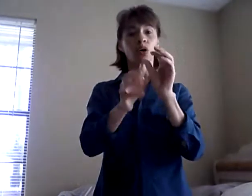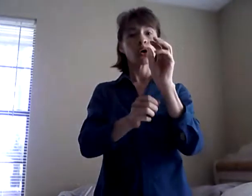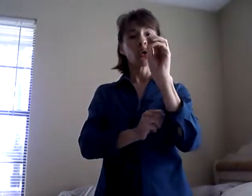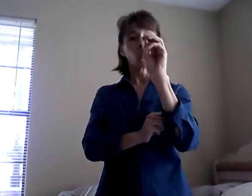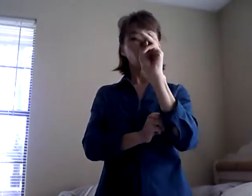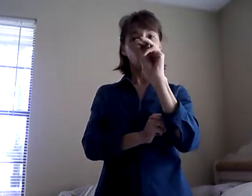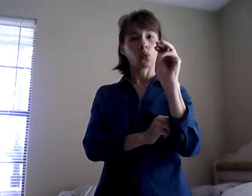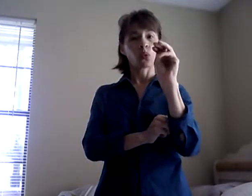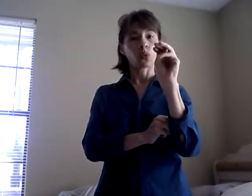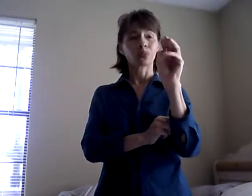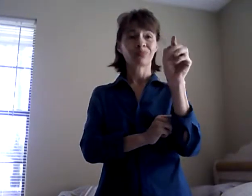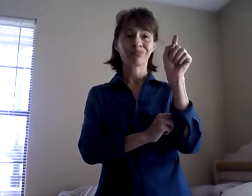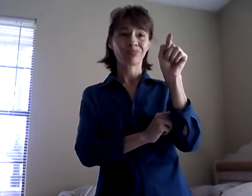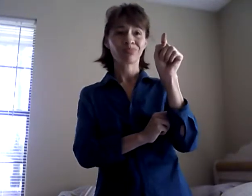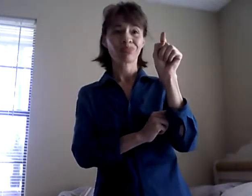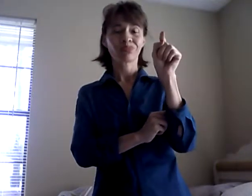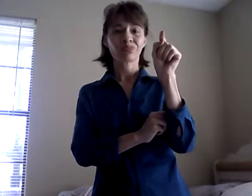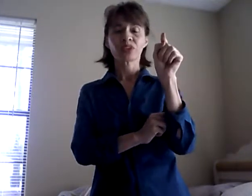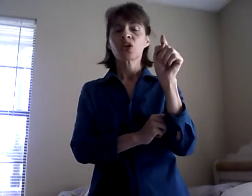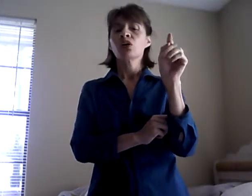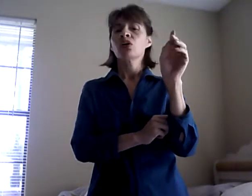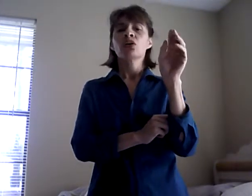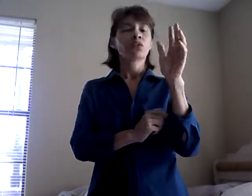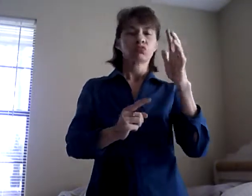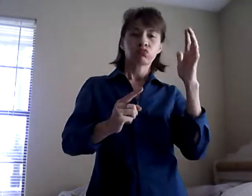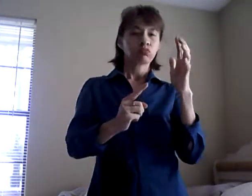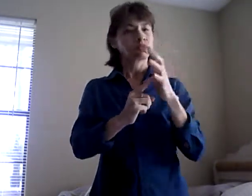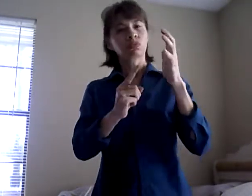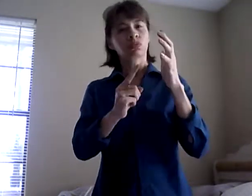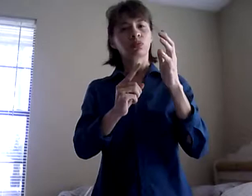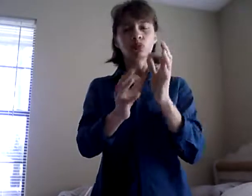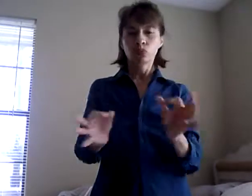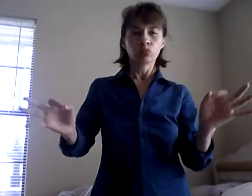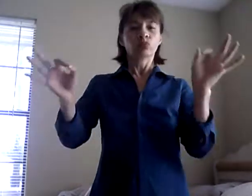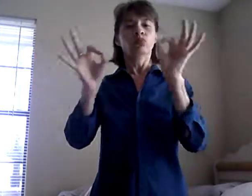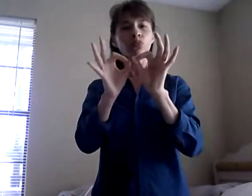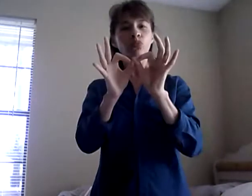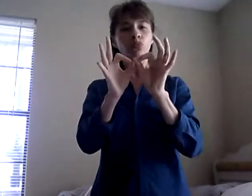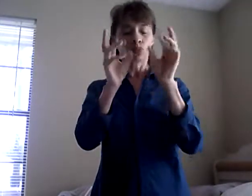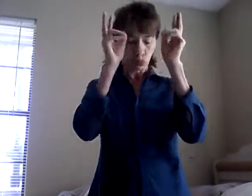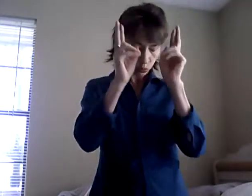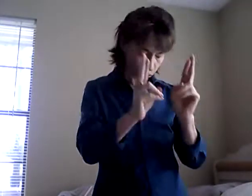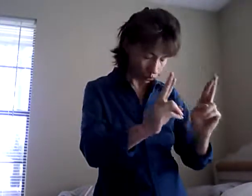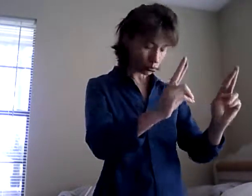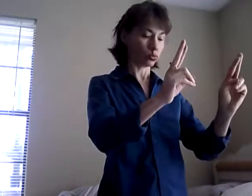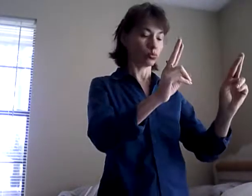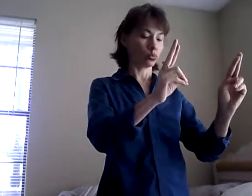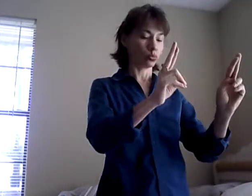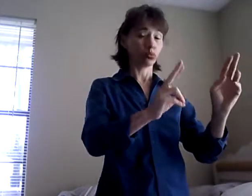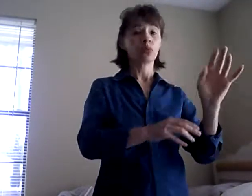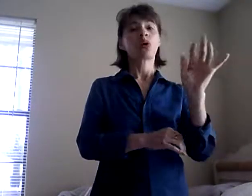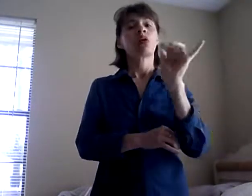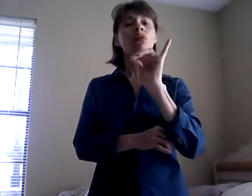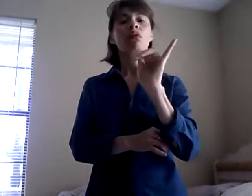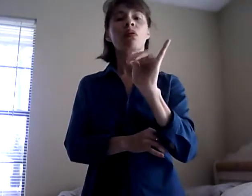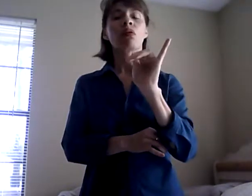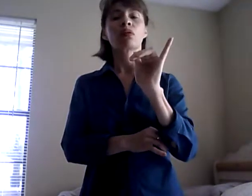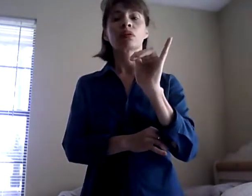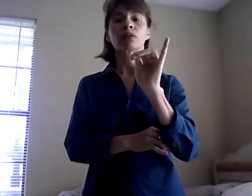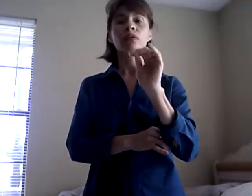It is used like a vibration, when you say all, it attracts positive energy to your